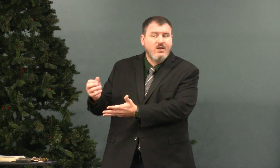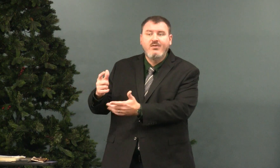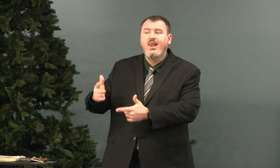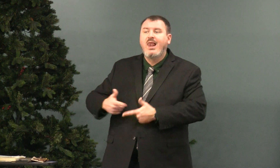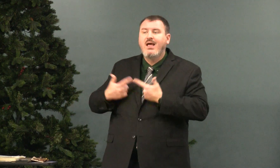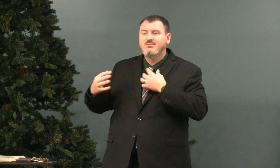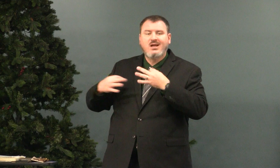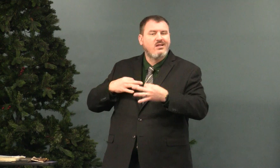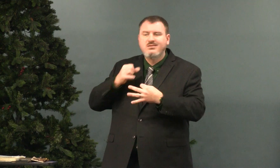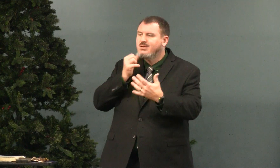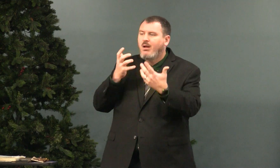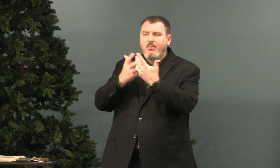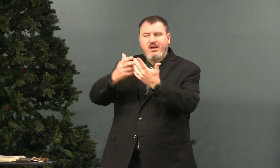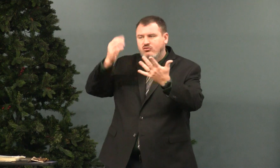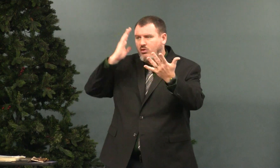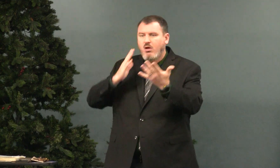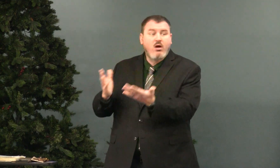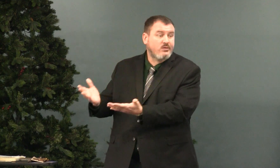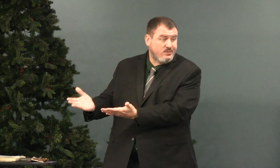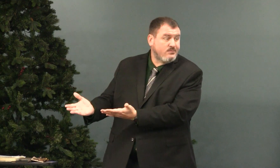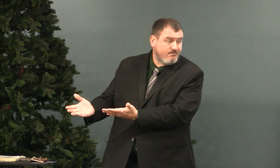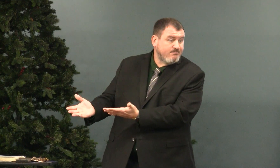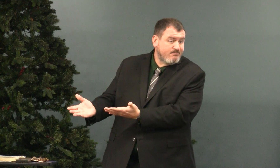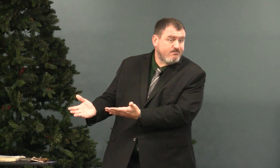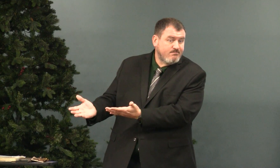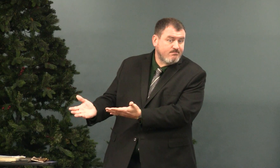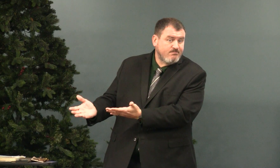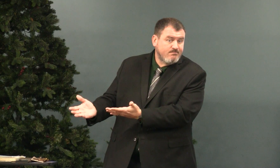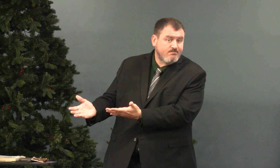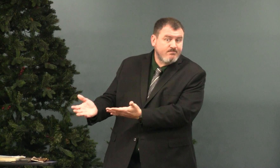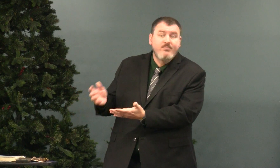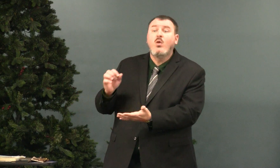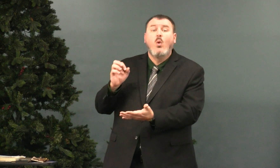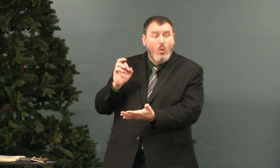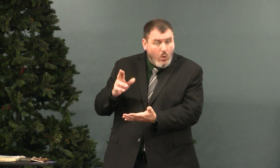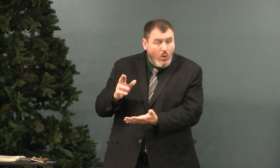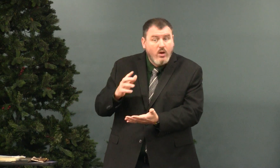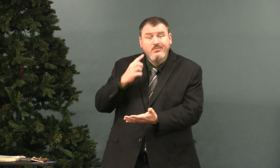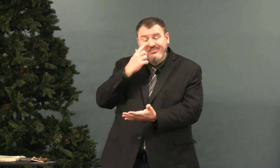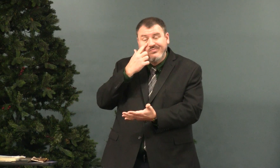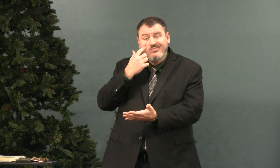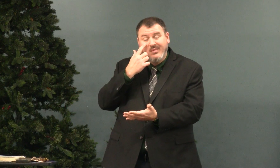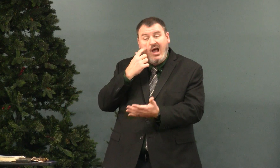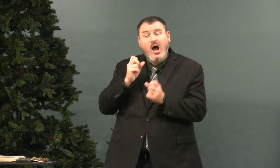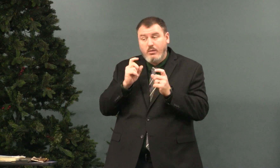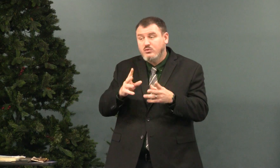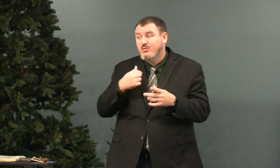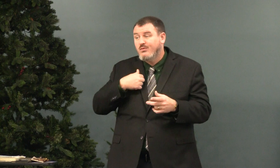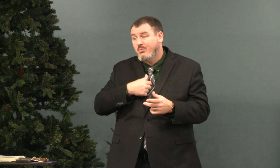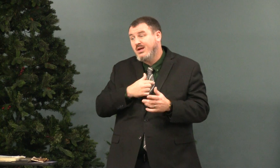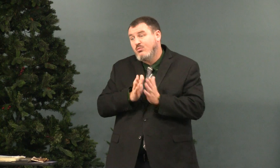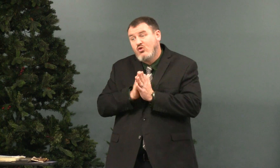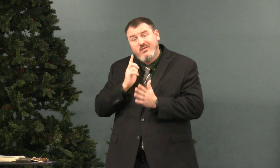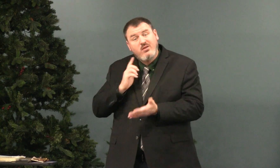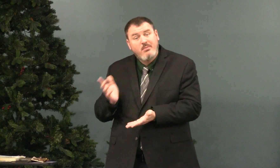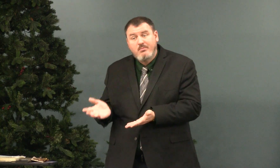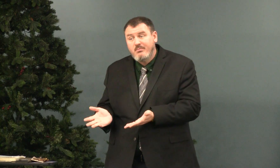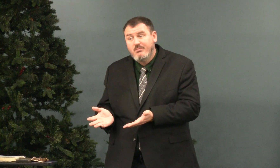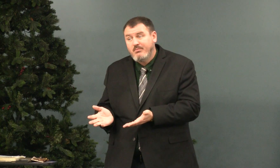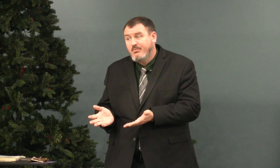that this is the result of a lifestyle that doesn't match with God, God or an opportunity to